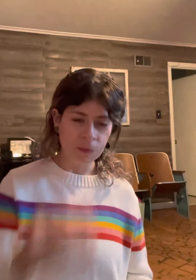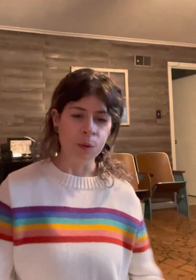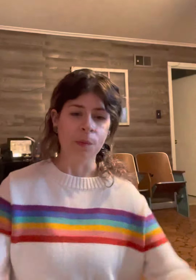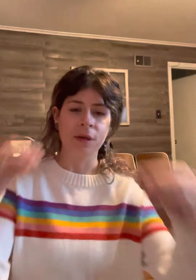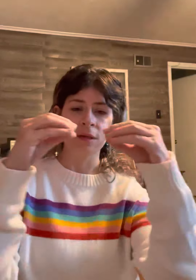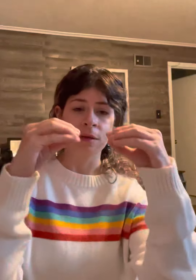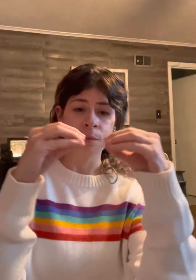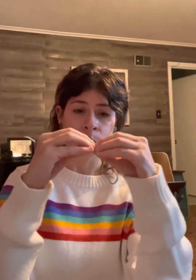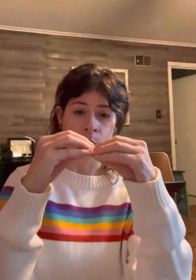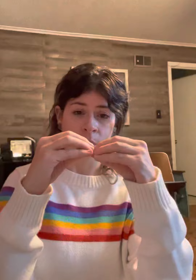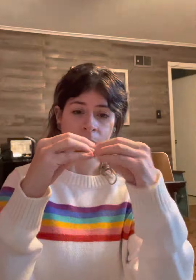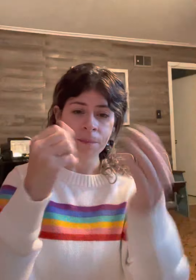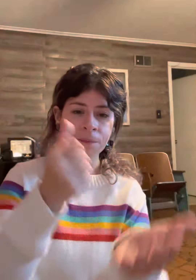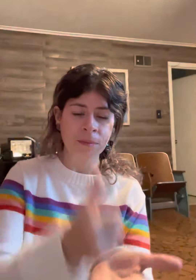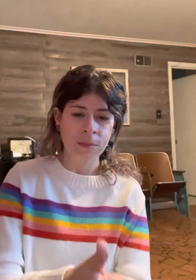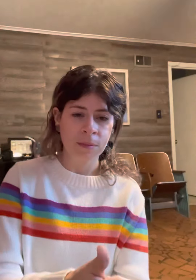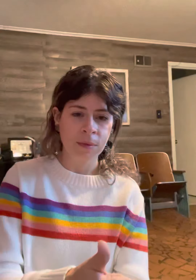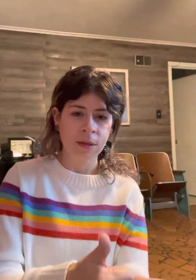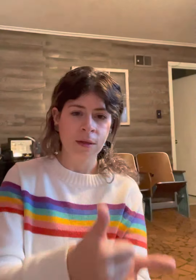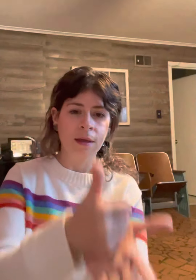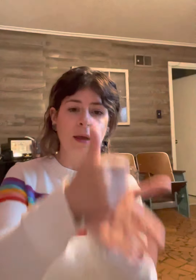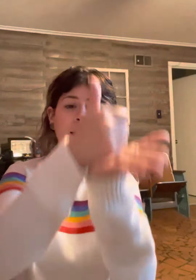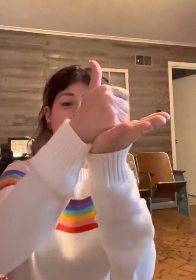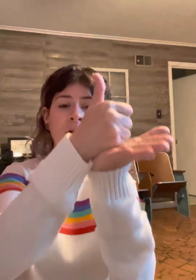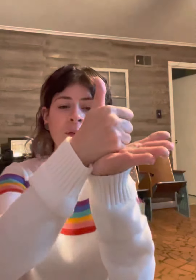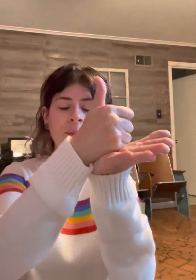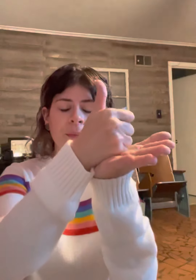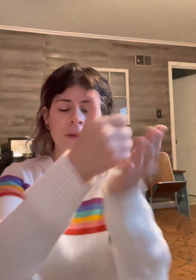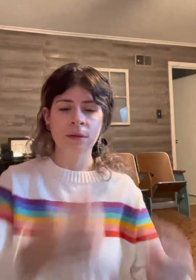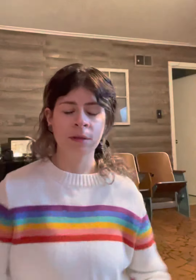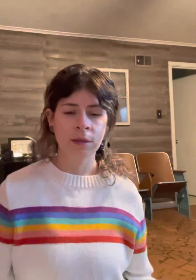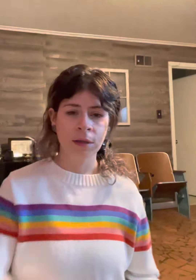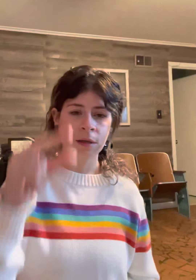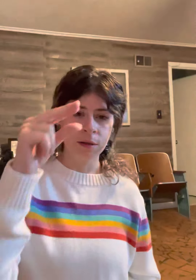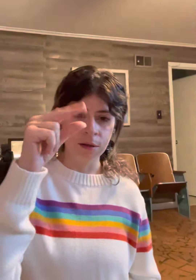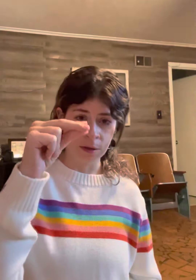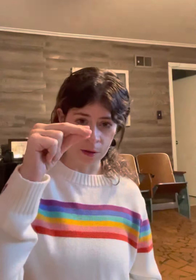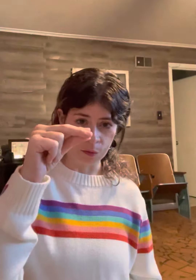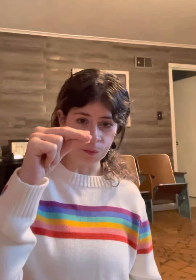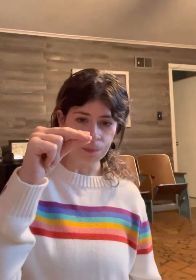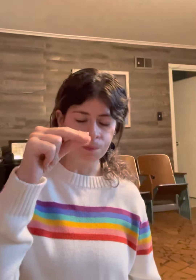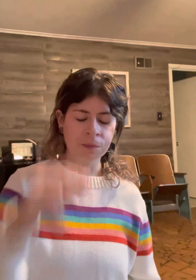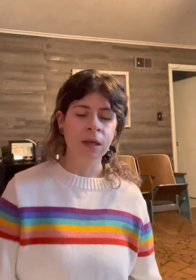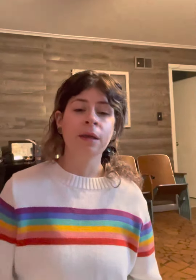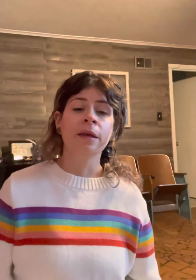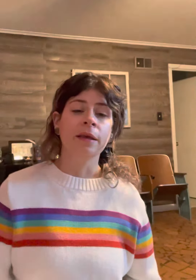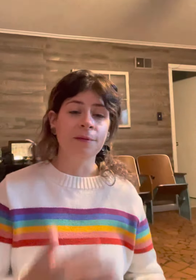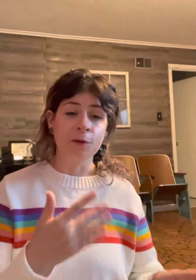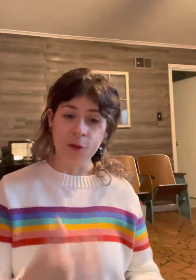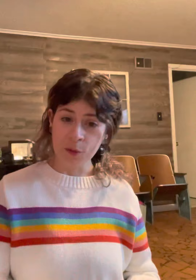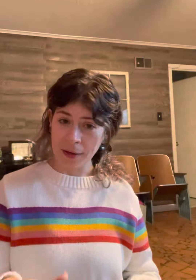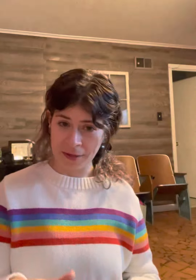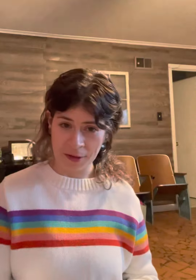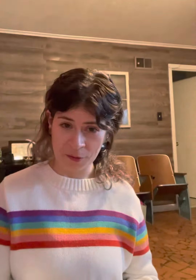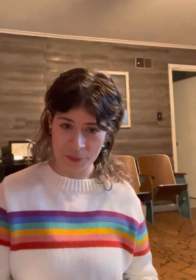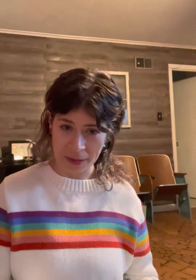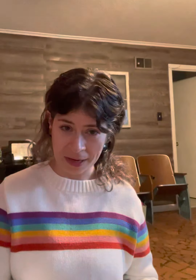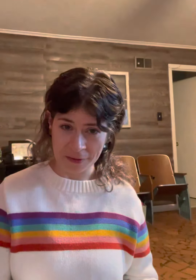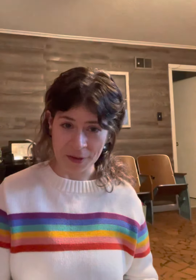and remember I said more, help, no. If you do have to deal with behavior,